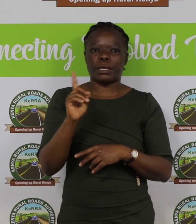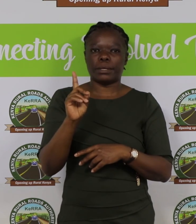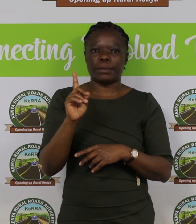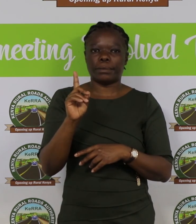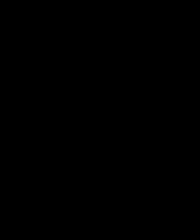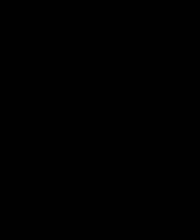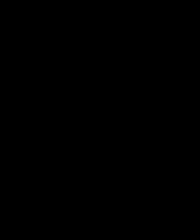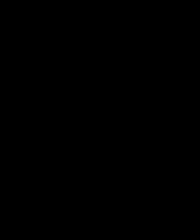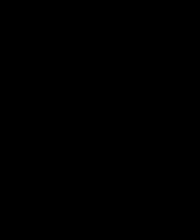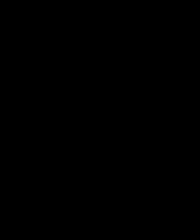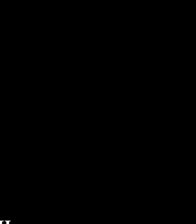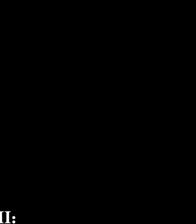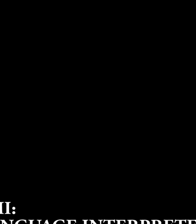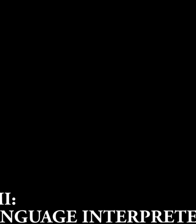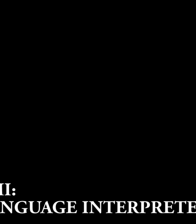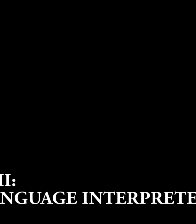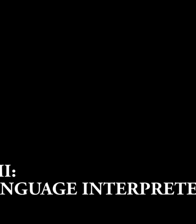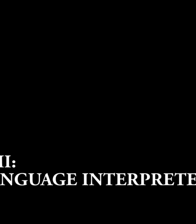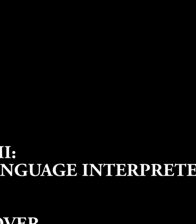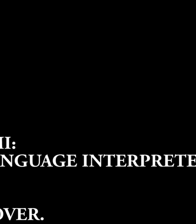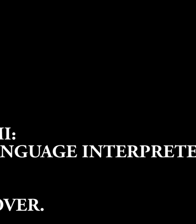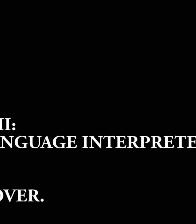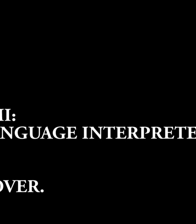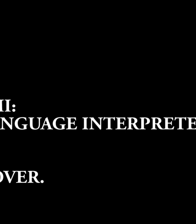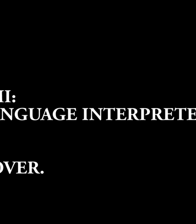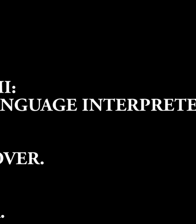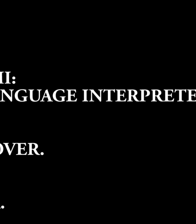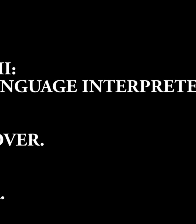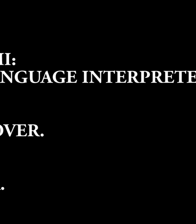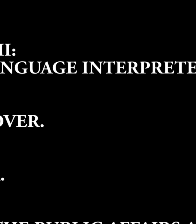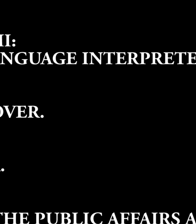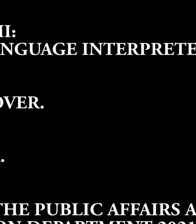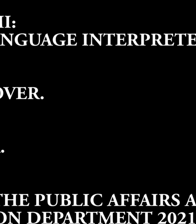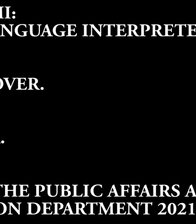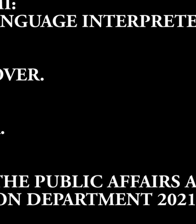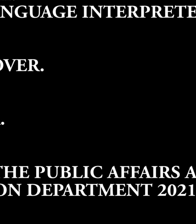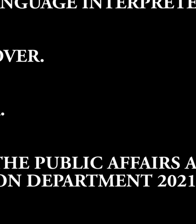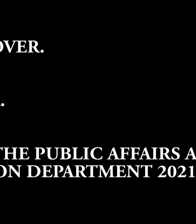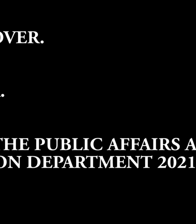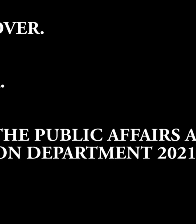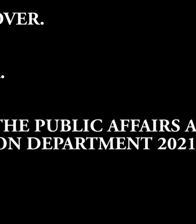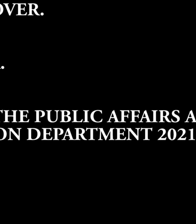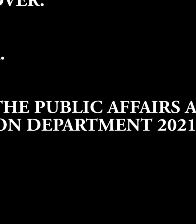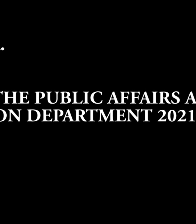very Thank you.